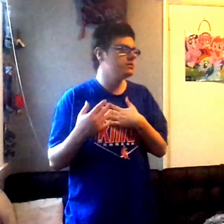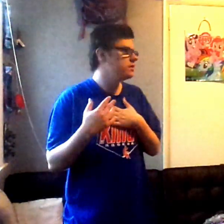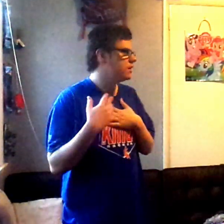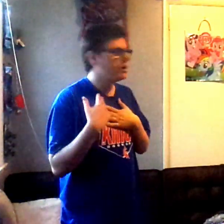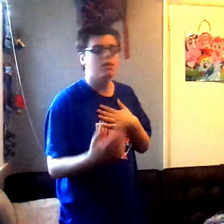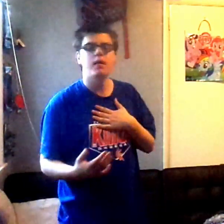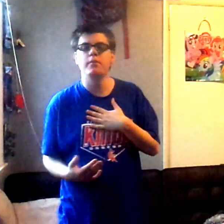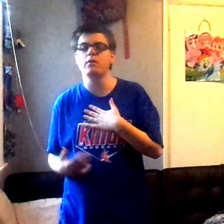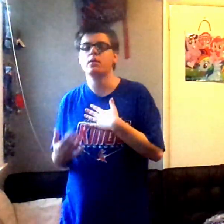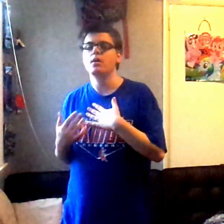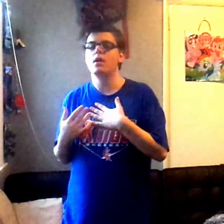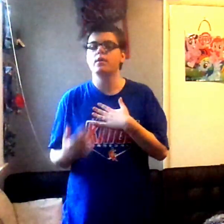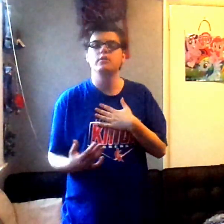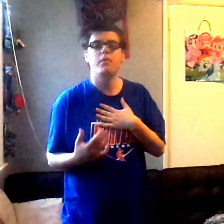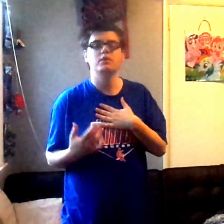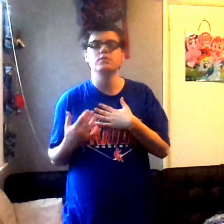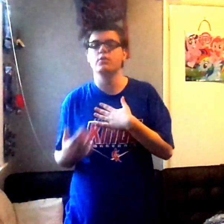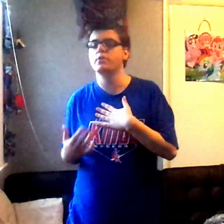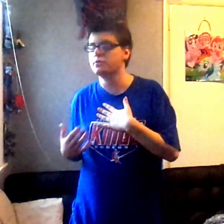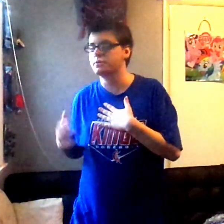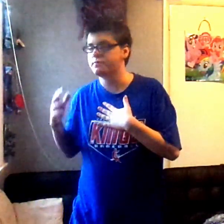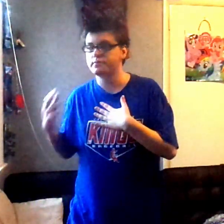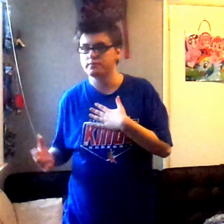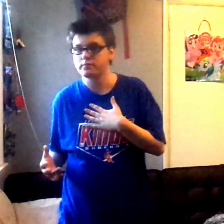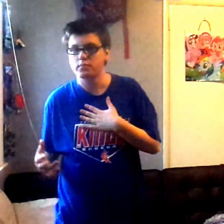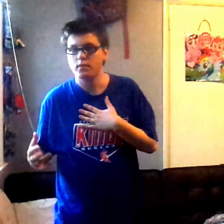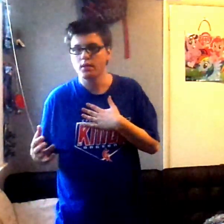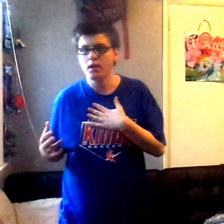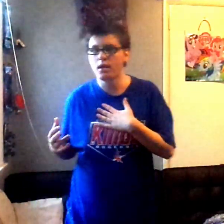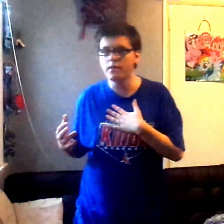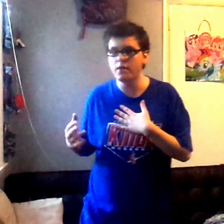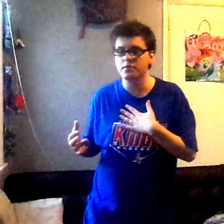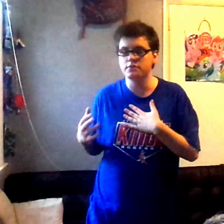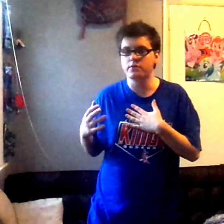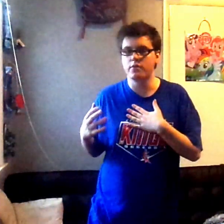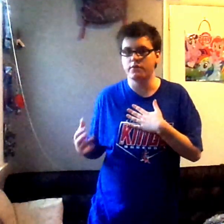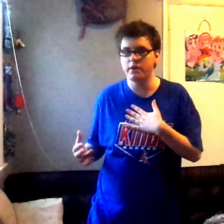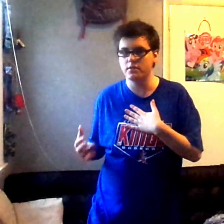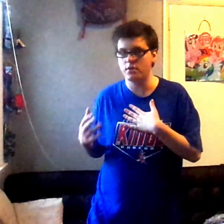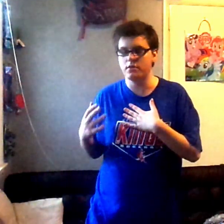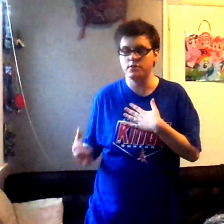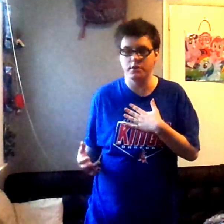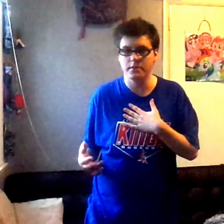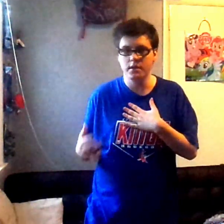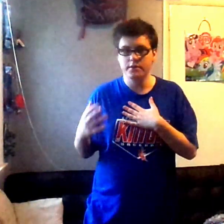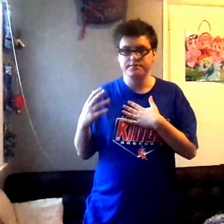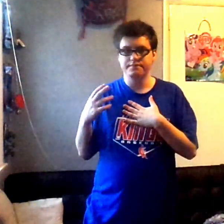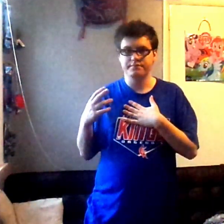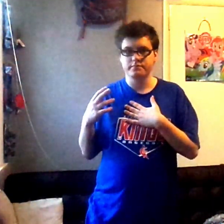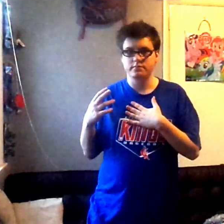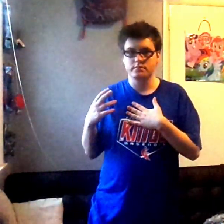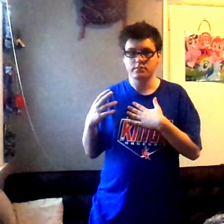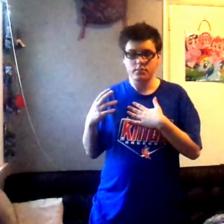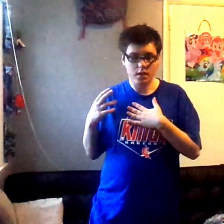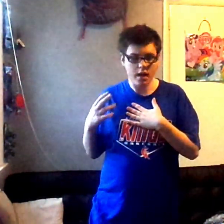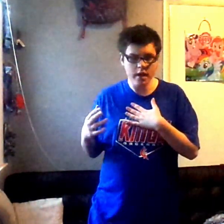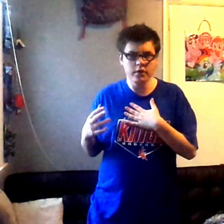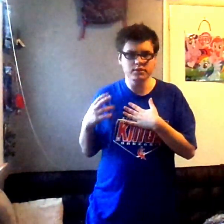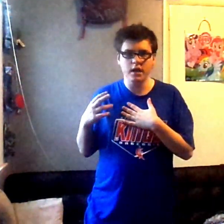I know a lot of people on YouTube also don't use phones to record videos on YouTube. I use a